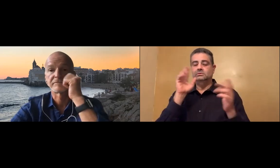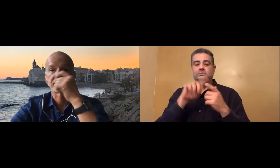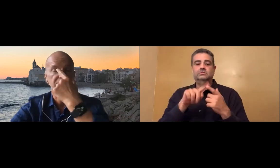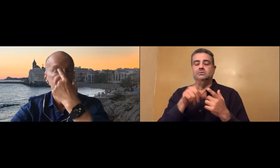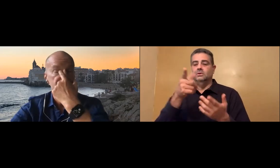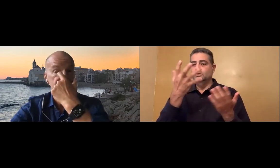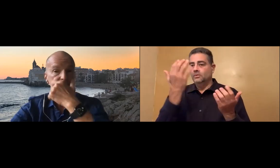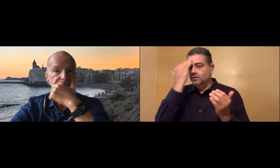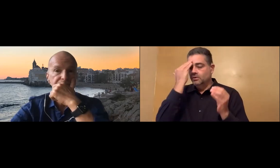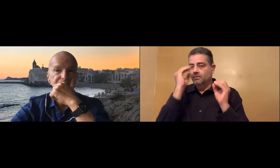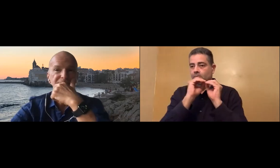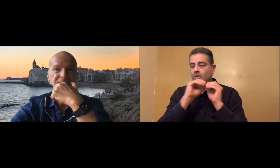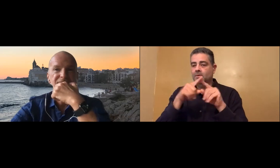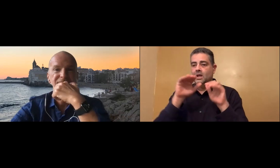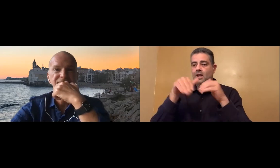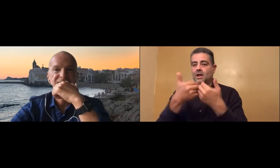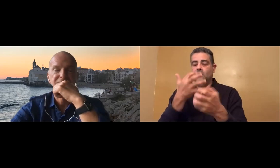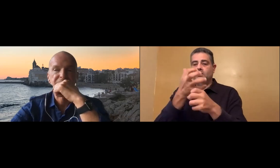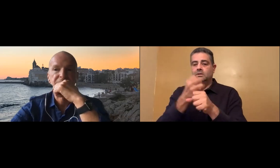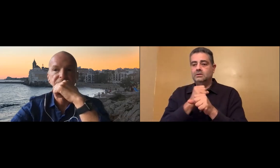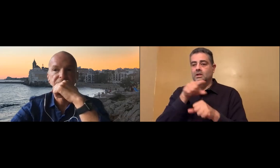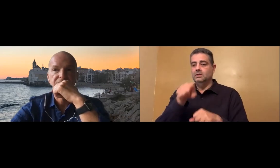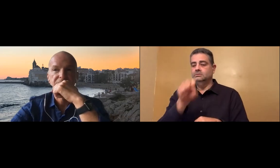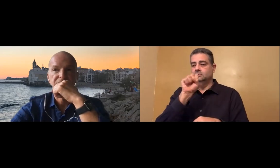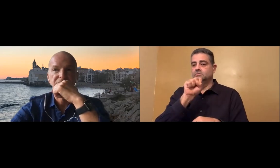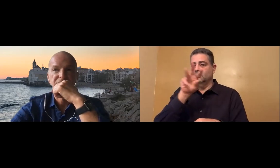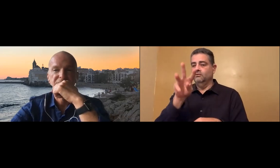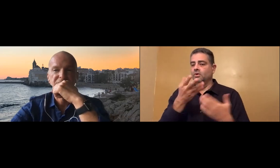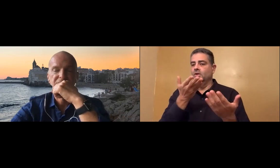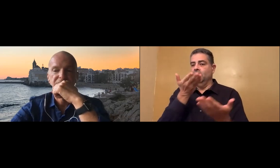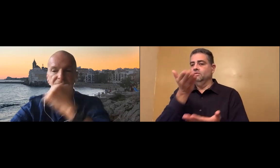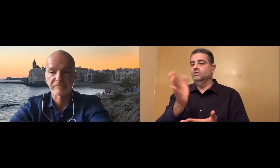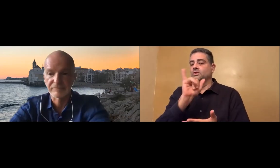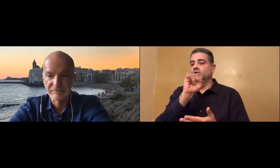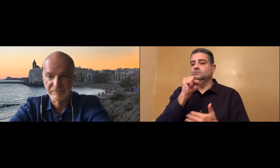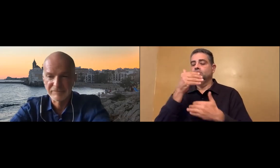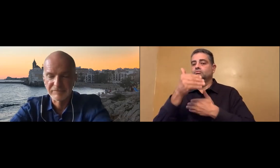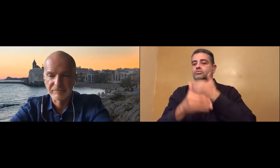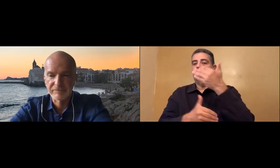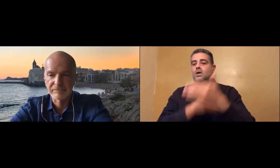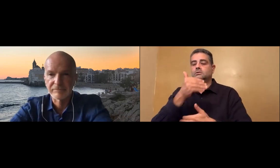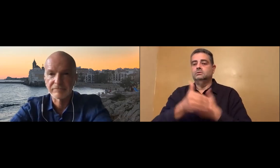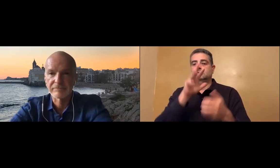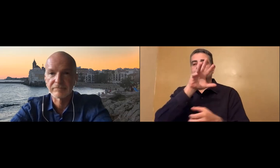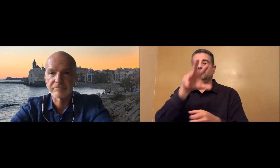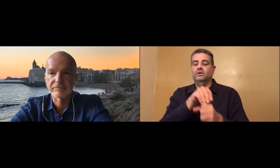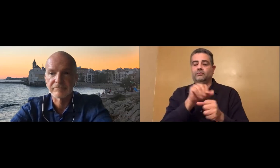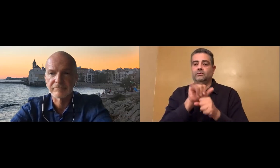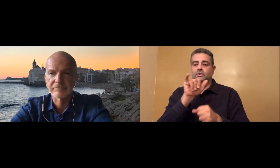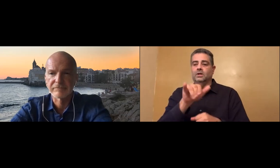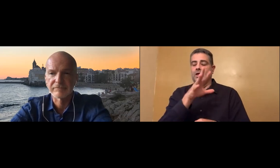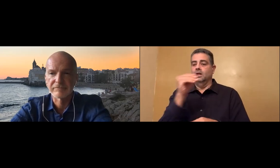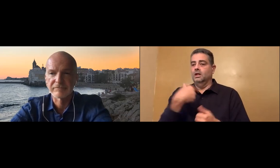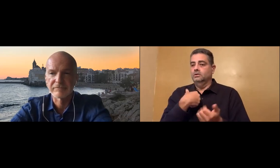I'd like to turn to some of your questions now. Somebody wanted to know more about how to get this software.